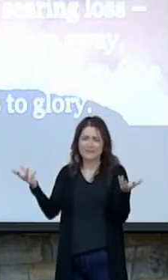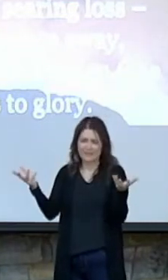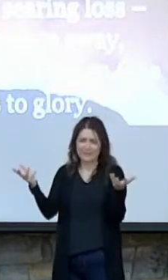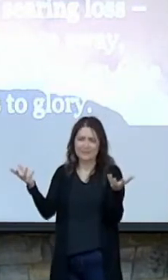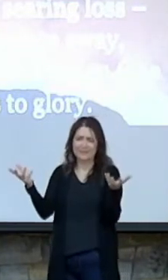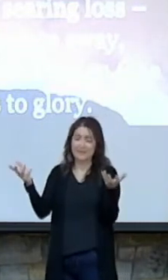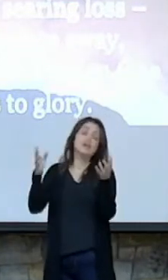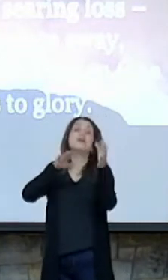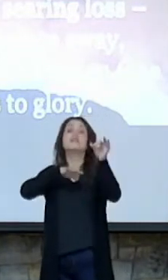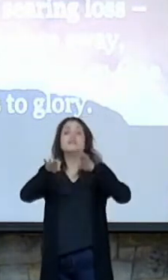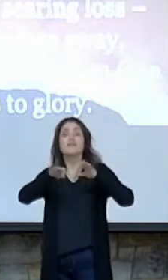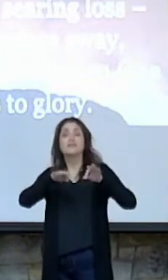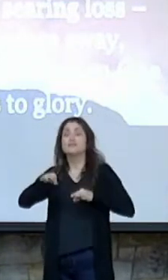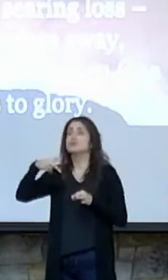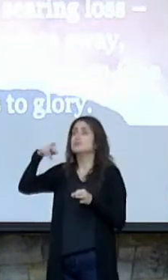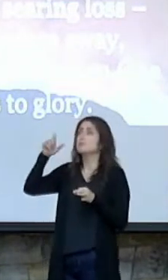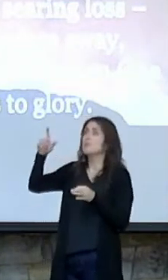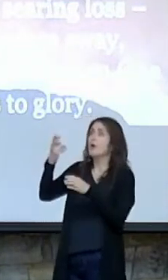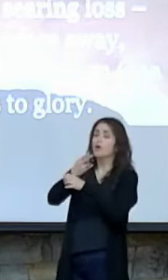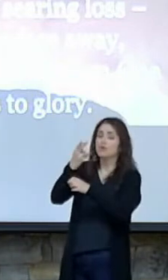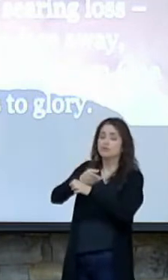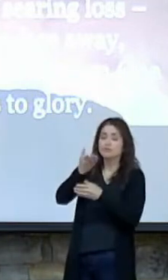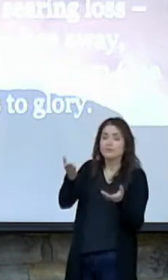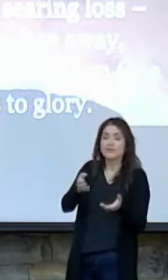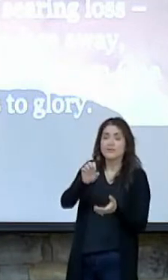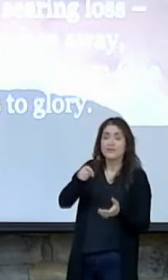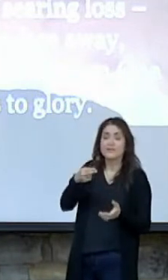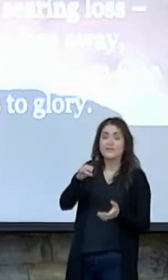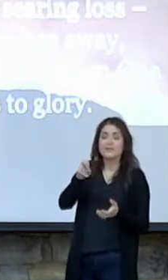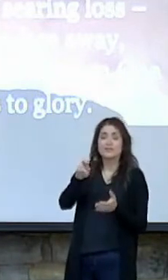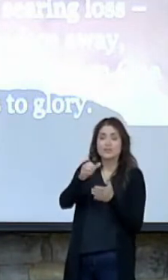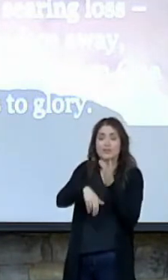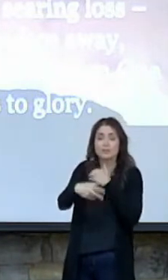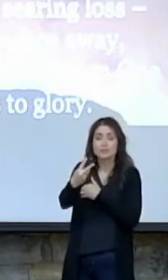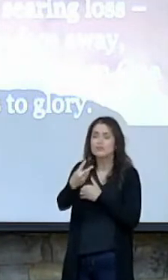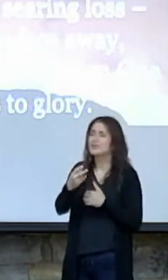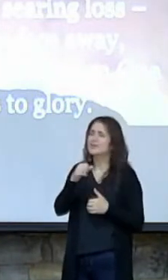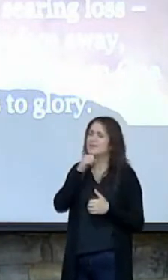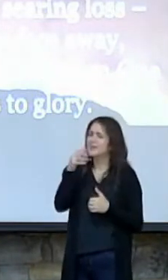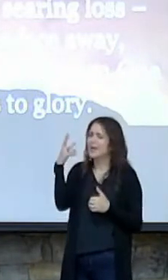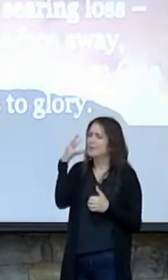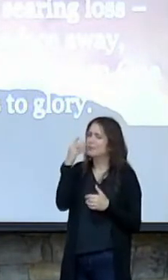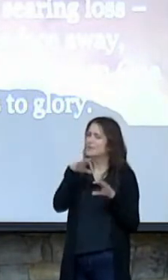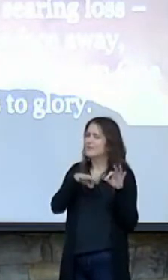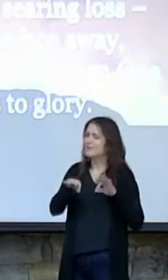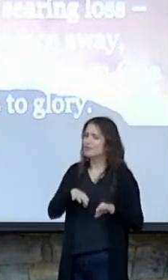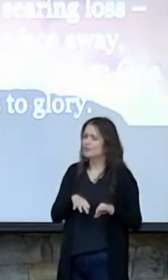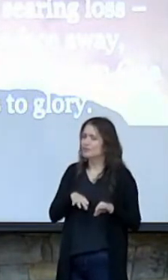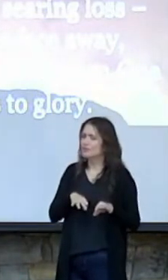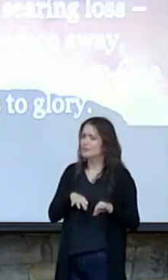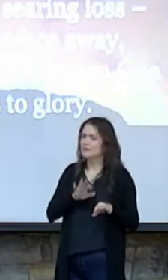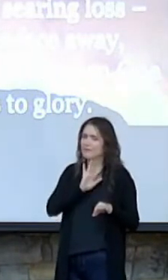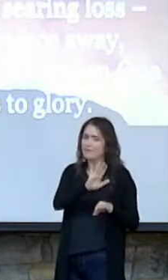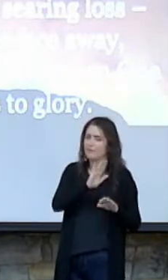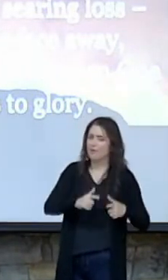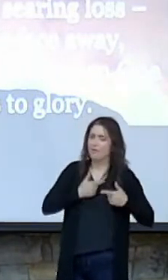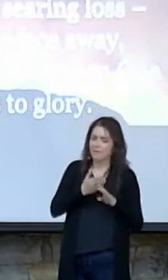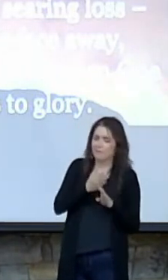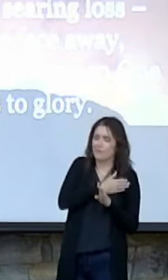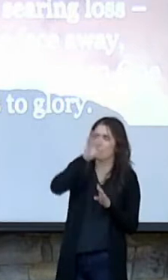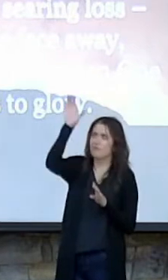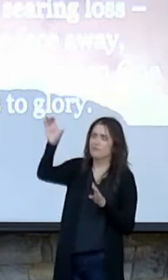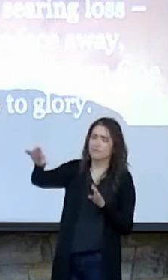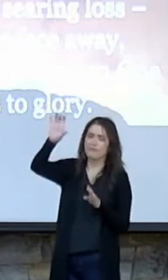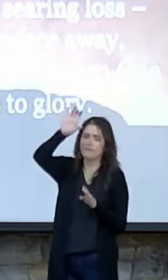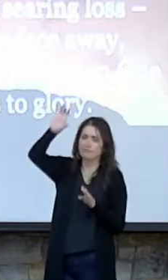The definition that Paul uses here in Ephesians chapter 2 is not a pretty definition of their life prior to the cross.